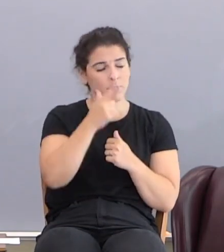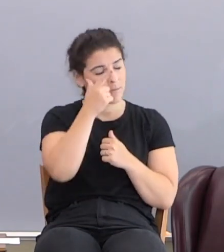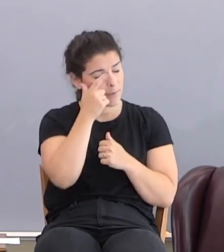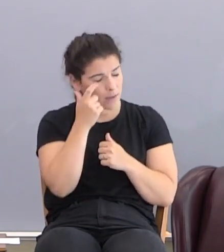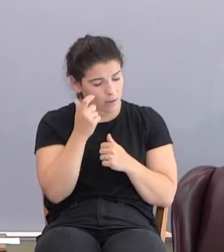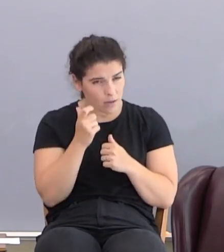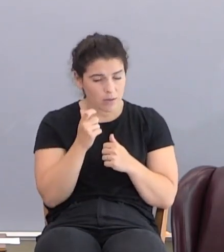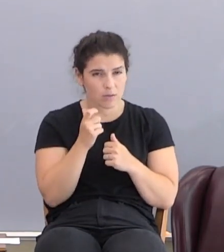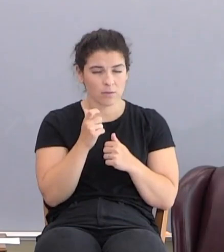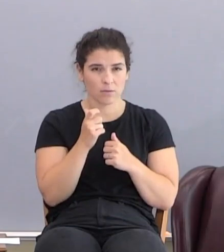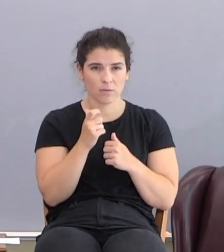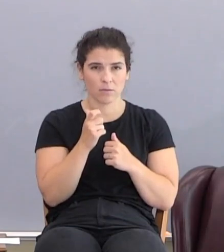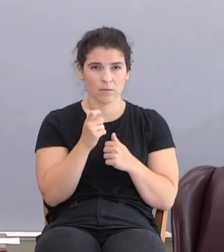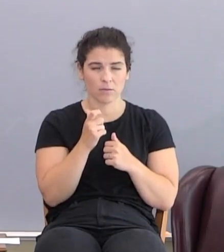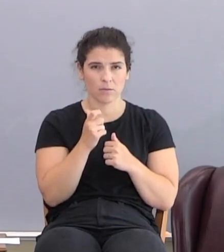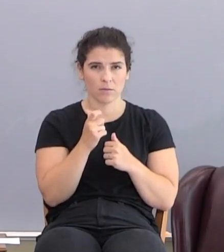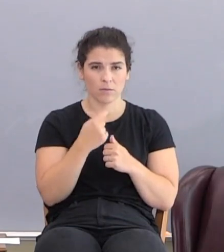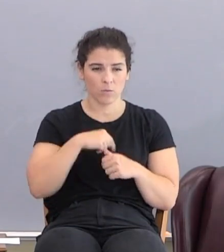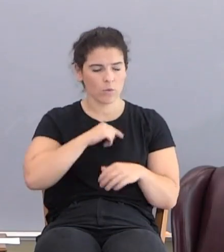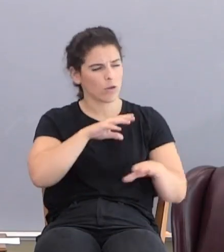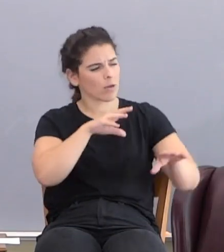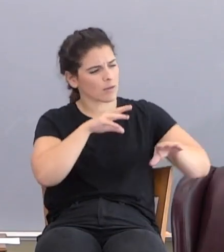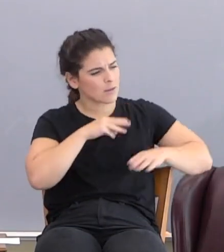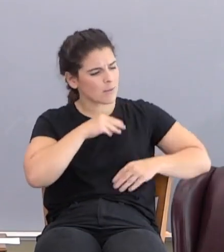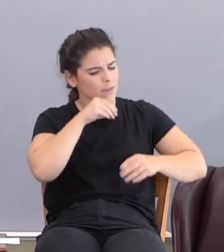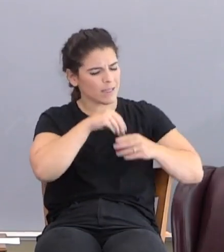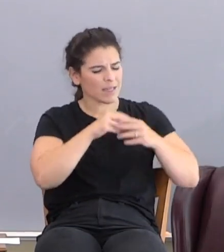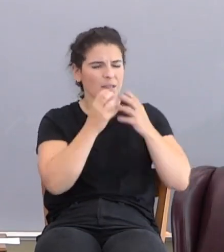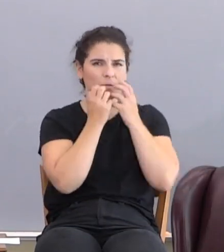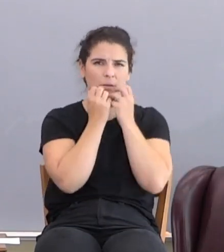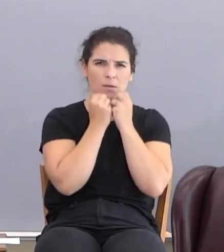because we're accepted in the beloved